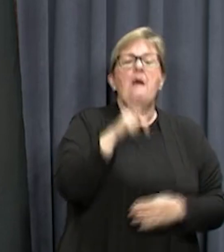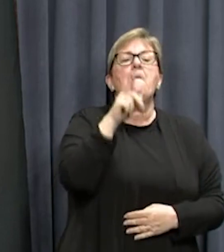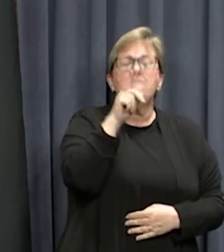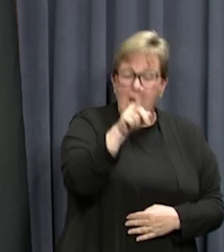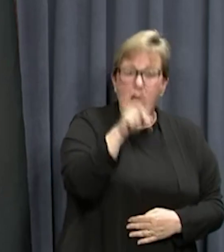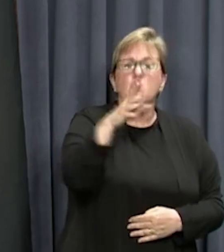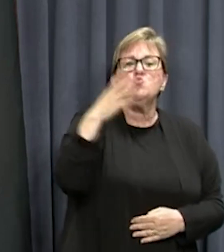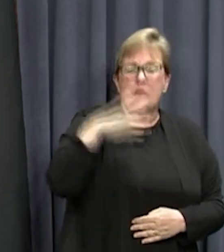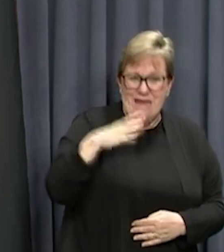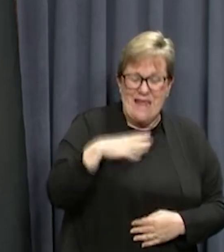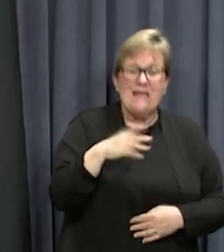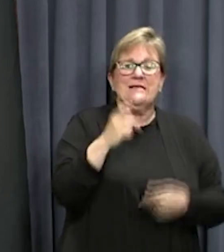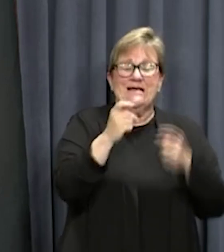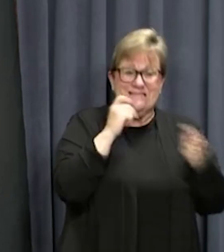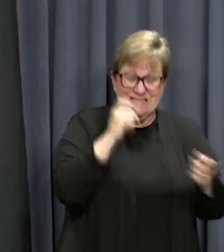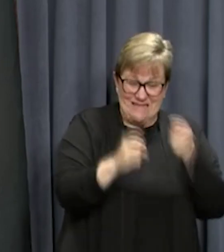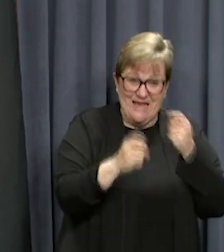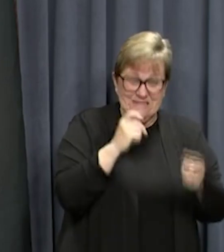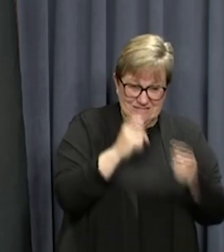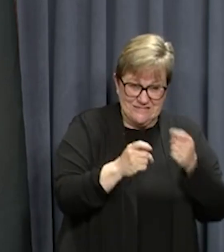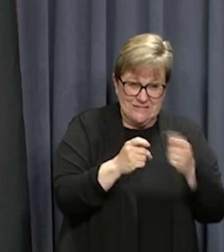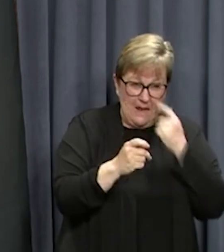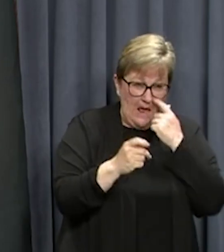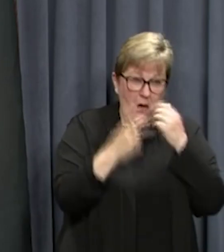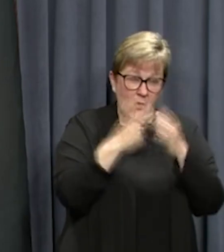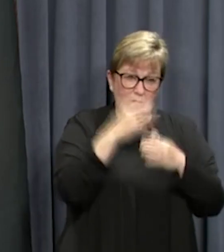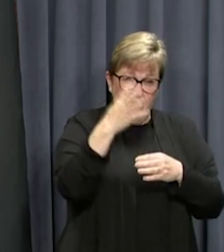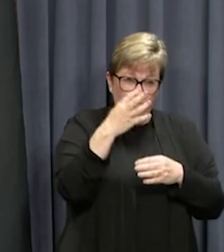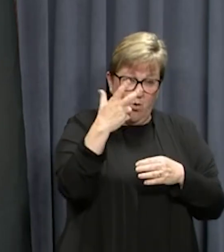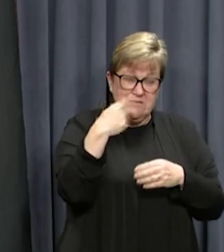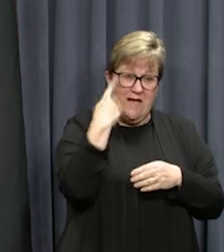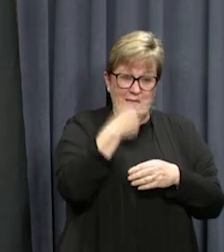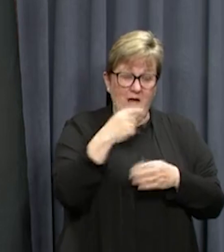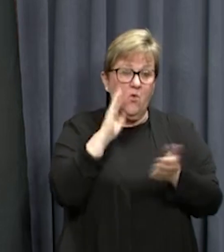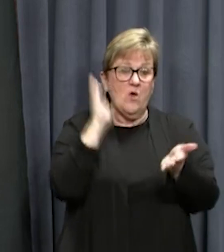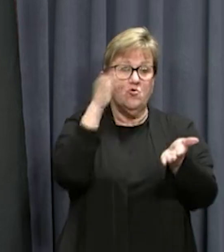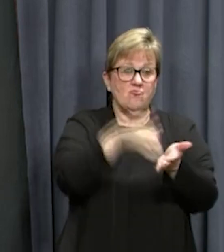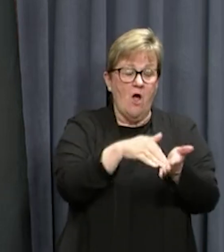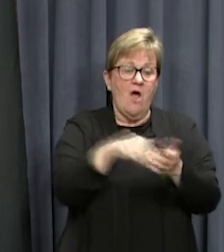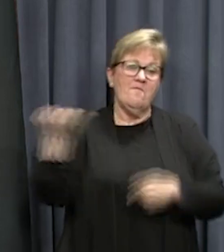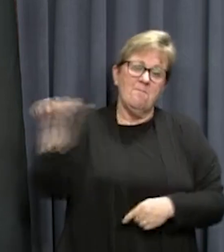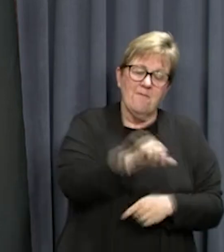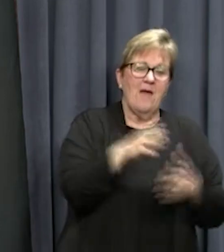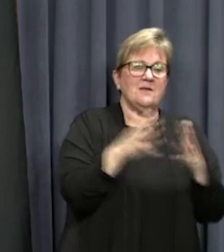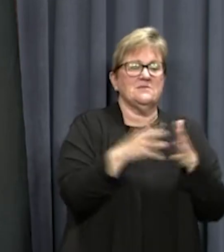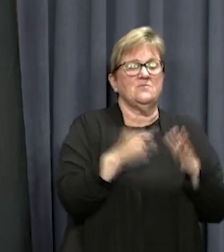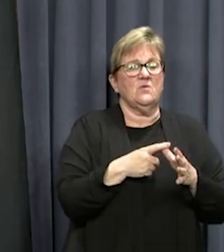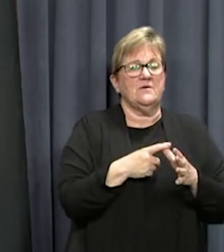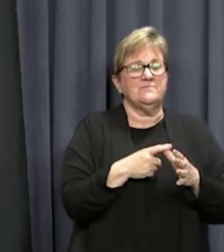need to undertake a PCR test within 48 hours of arrival once you are back in WA.